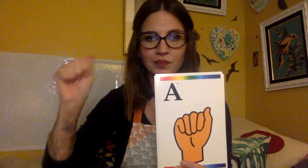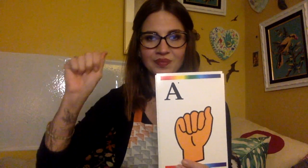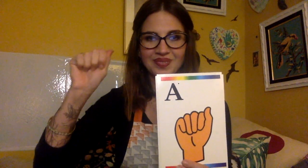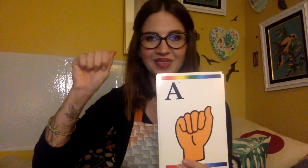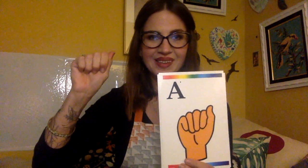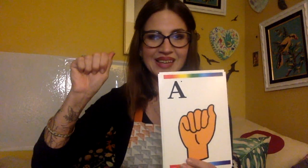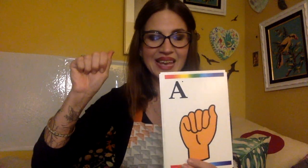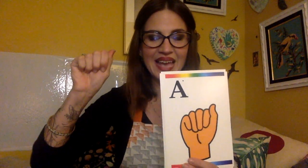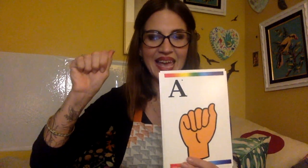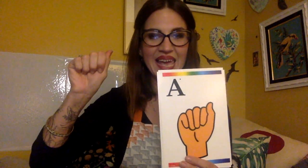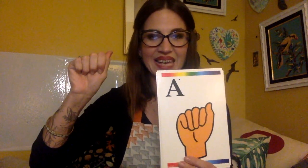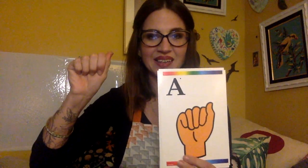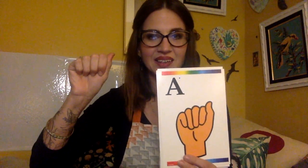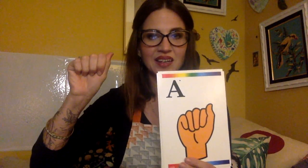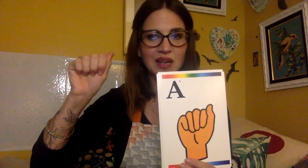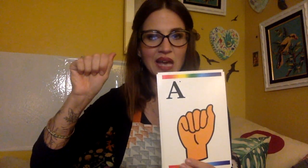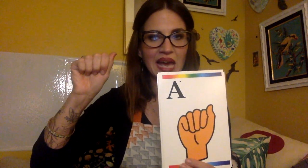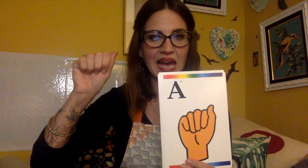A, eh.